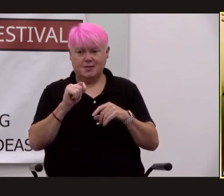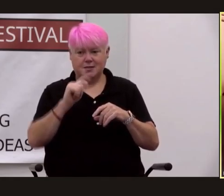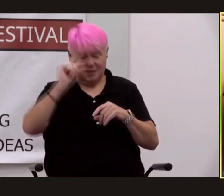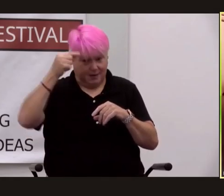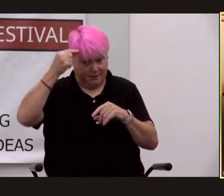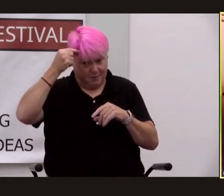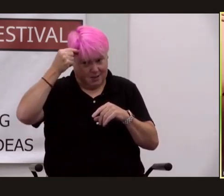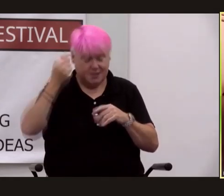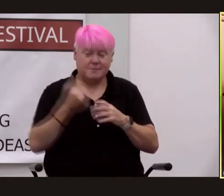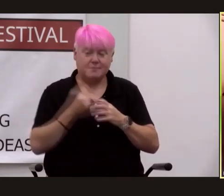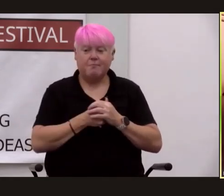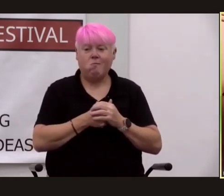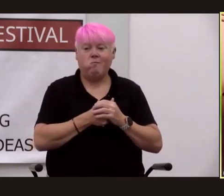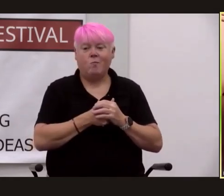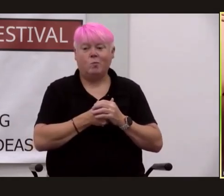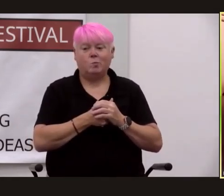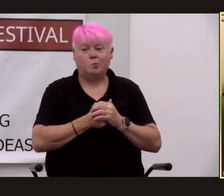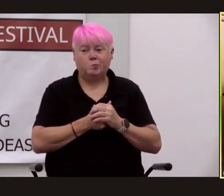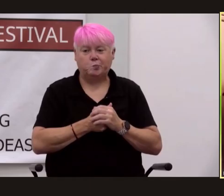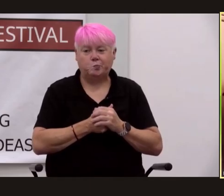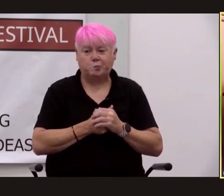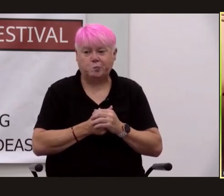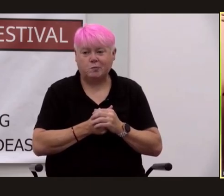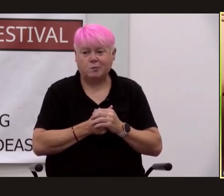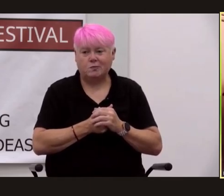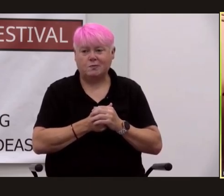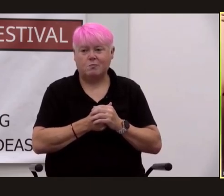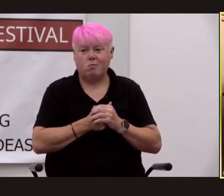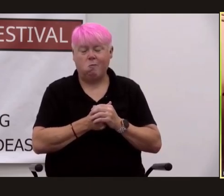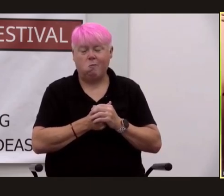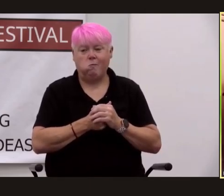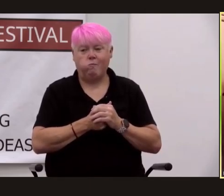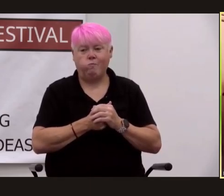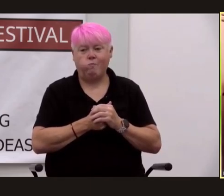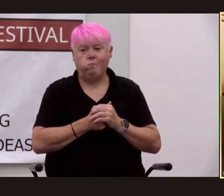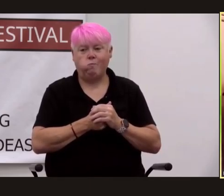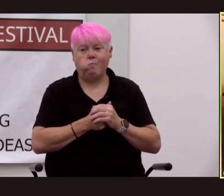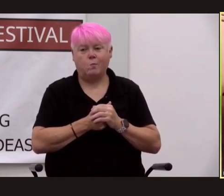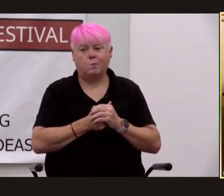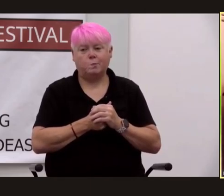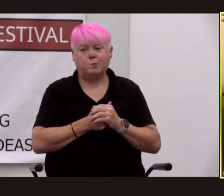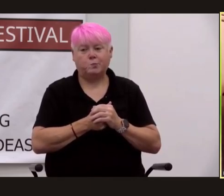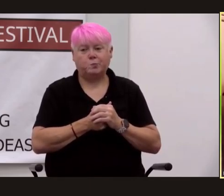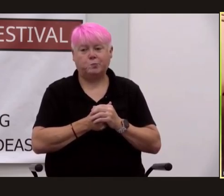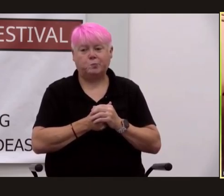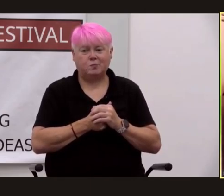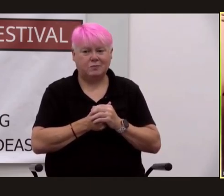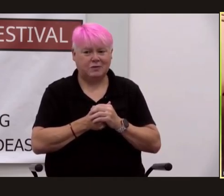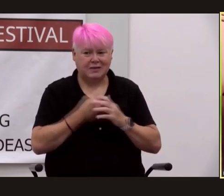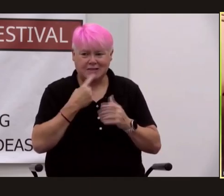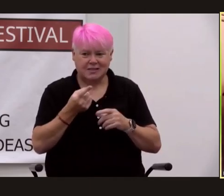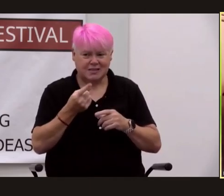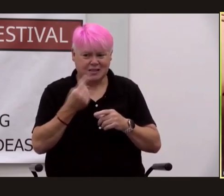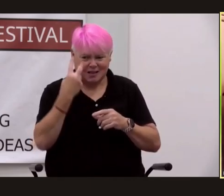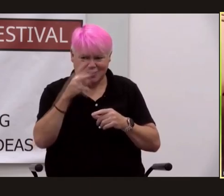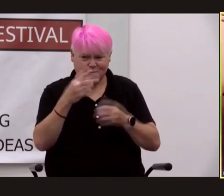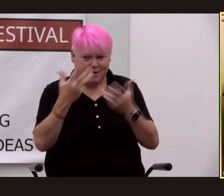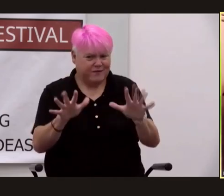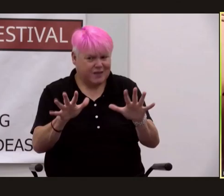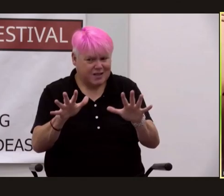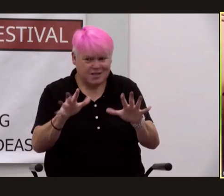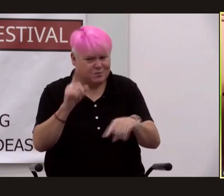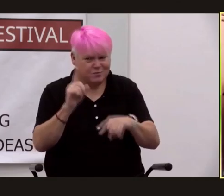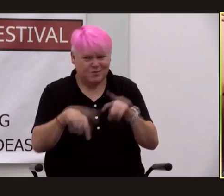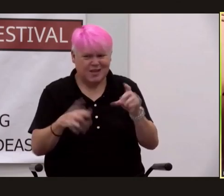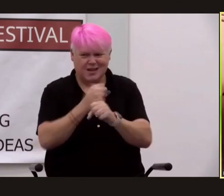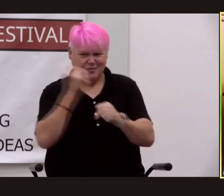ally but we weren't one of the big threes we meaning canada big three united states great britain the soviet union uh saying look we're done we can't win this war we